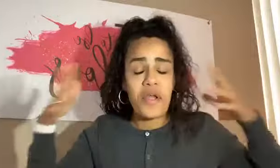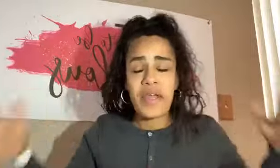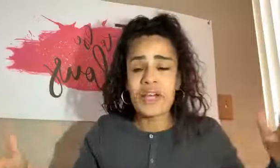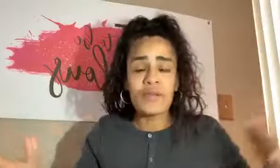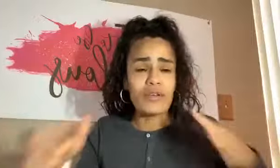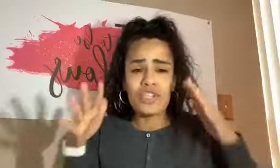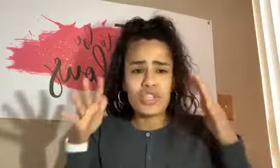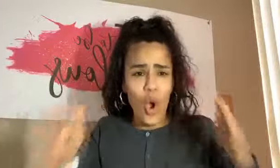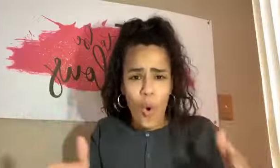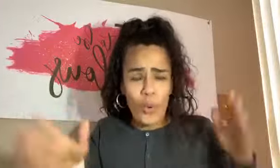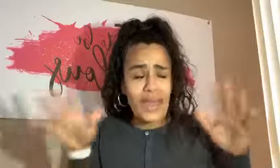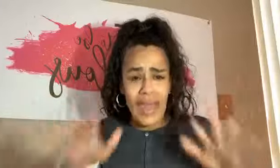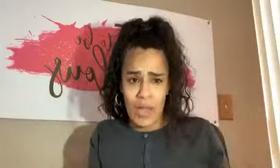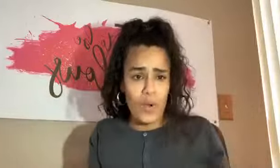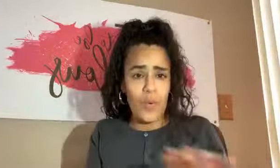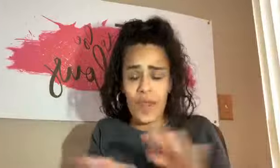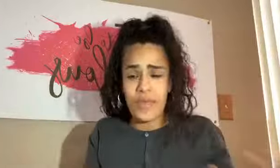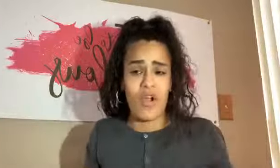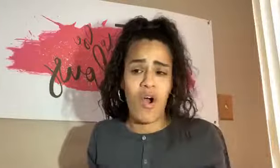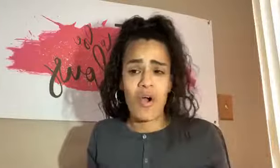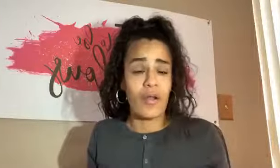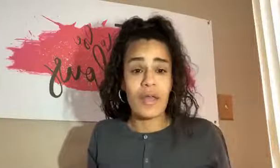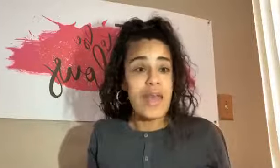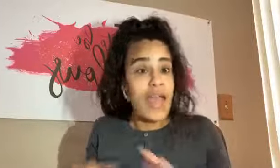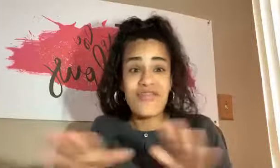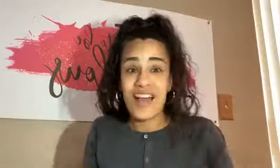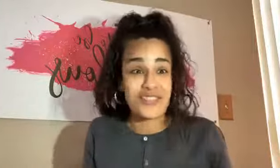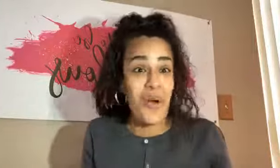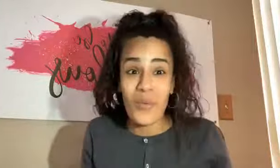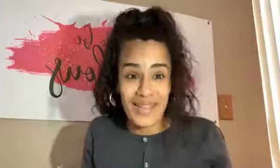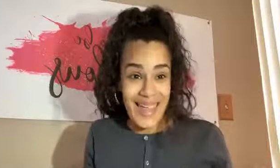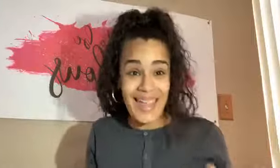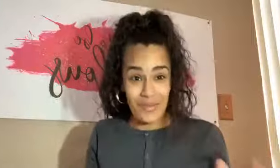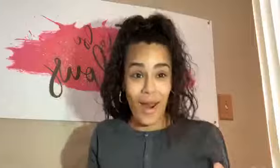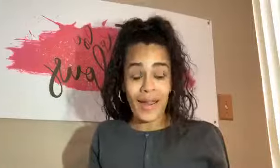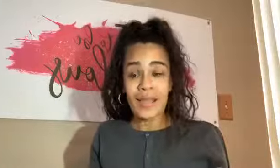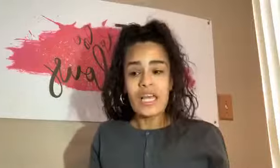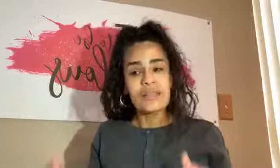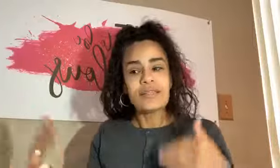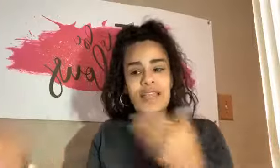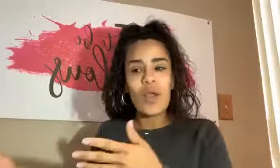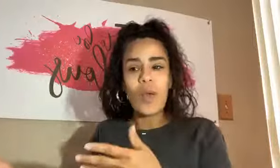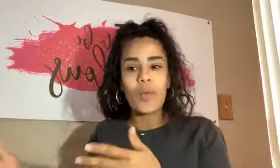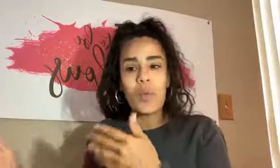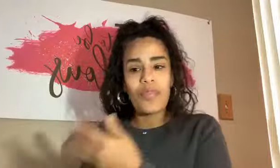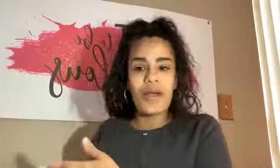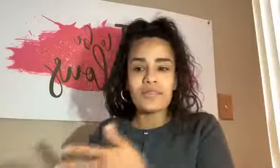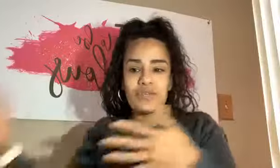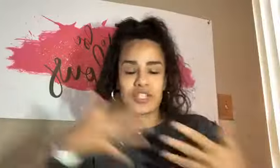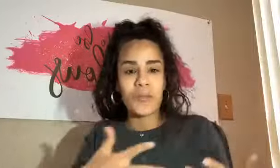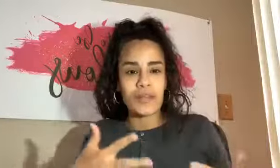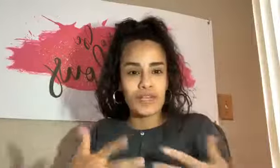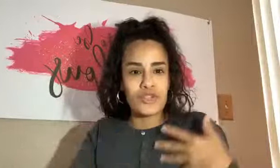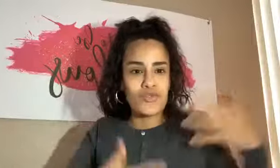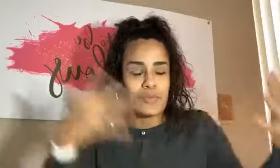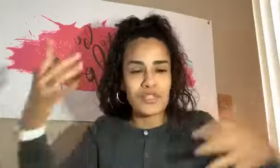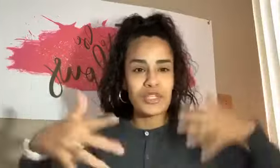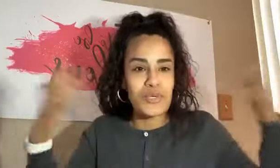their income. They're just okay with where they are. And that's okay, right? The same way we want them to respect us dreamers and